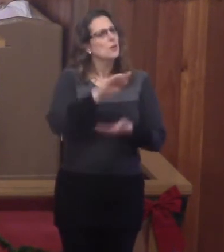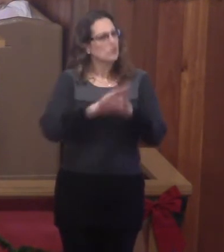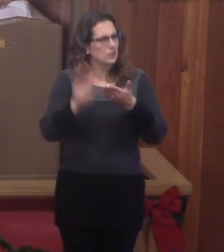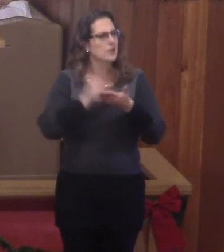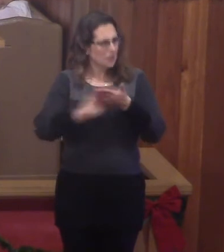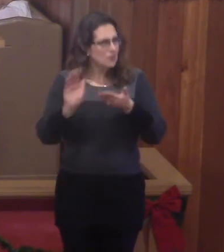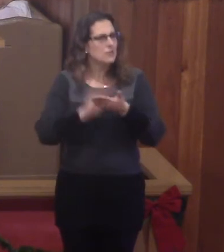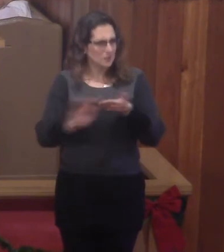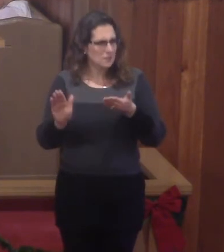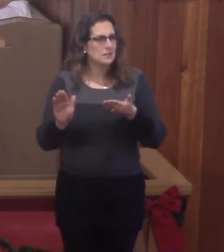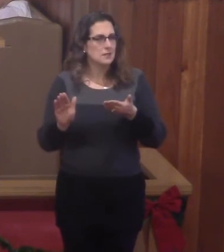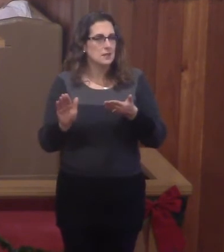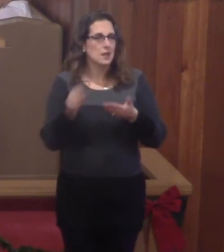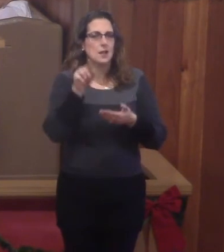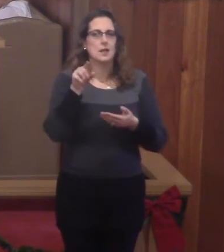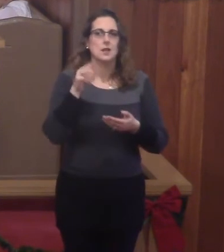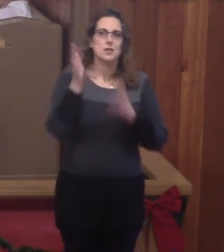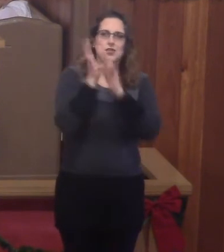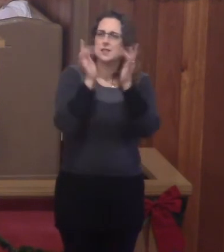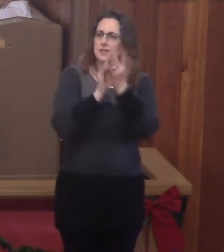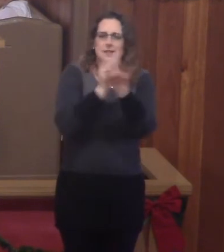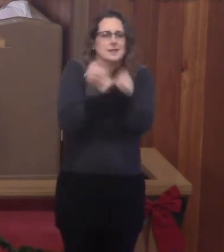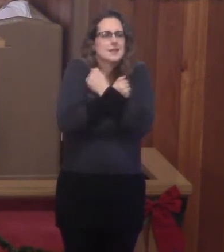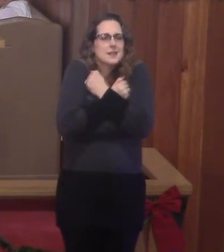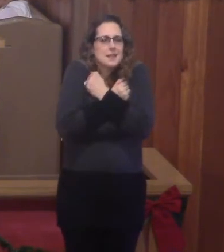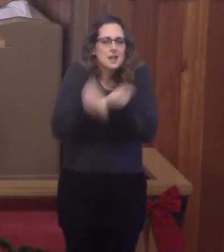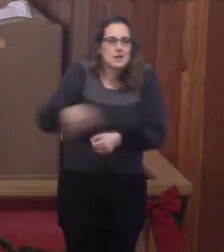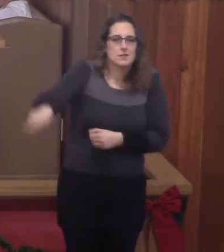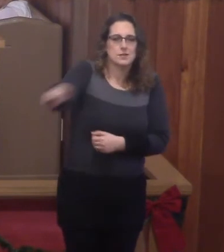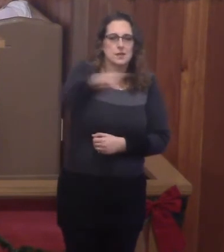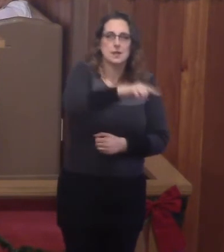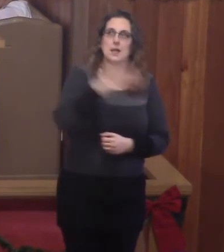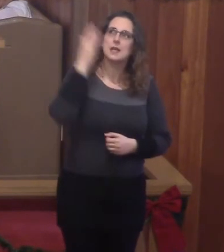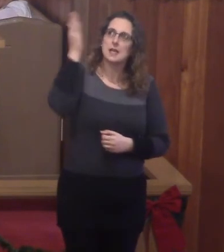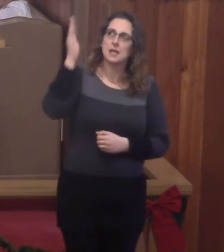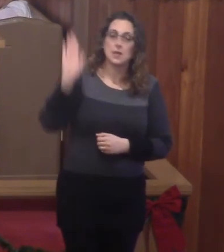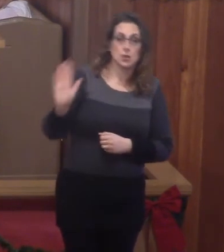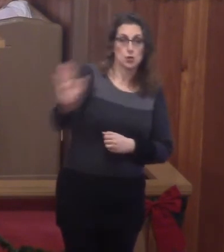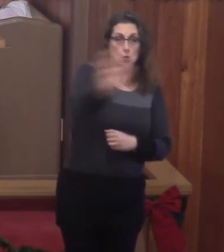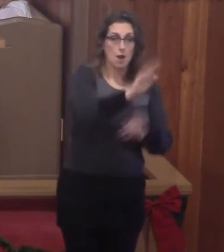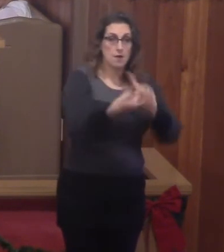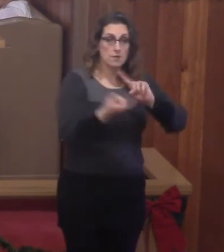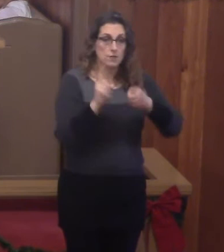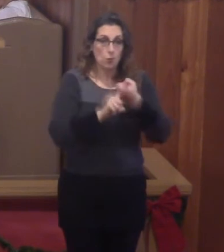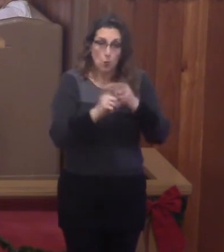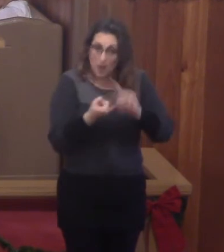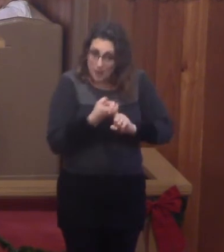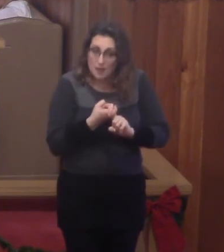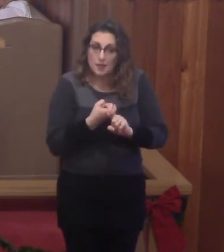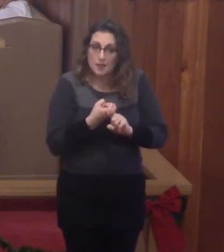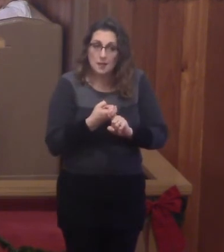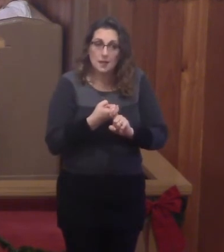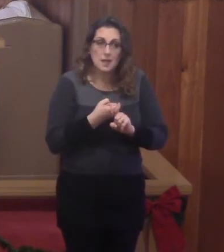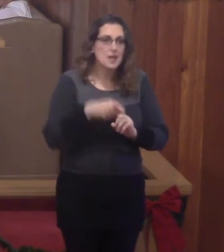that you are loved by Jesus, that he is your friend, that will never,